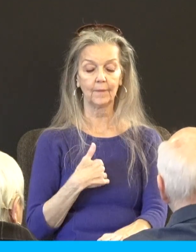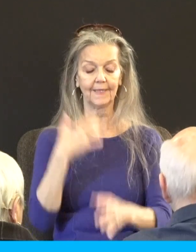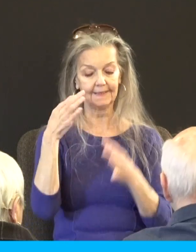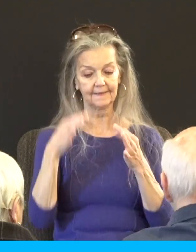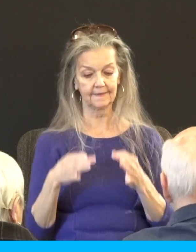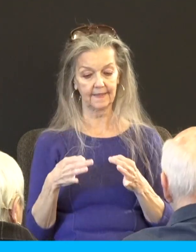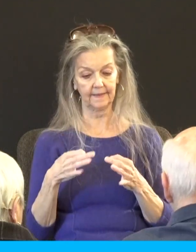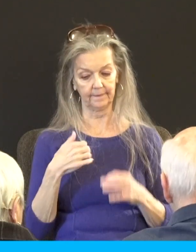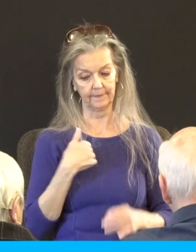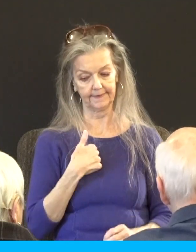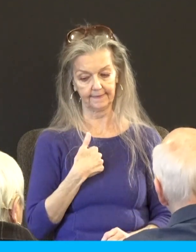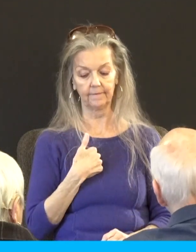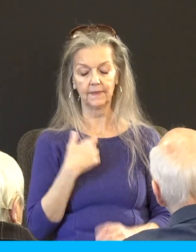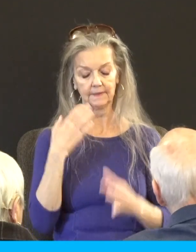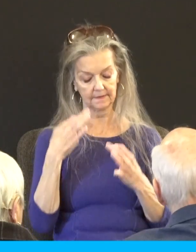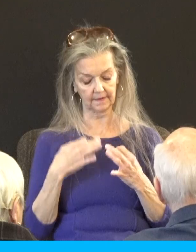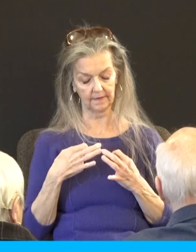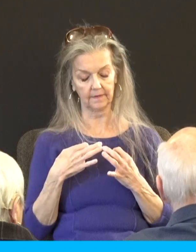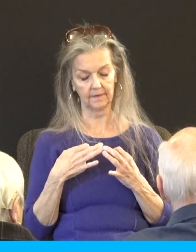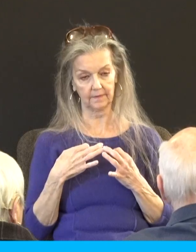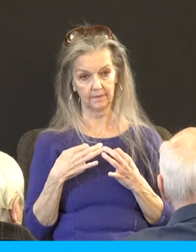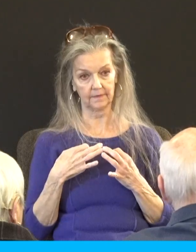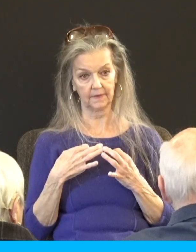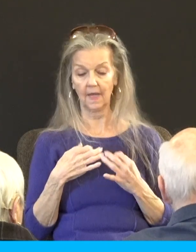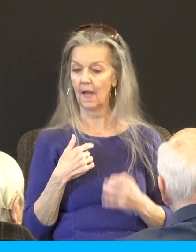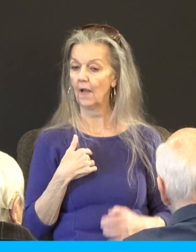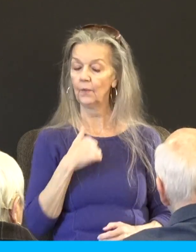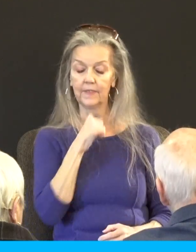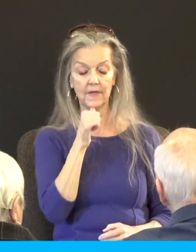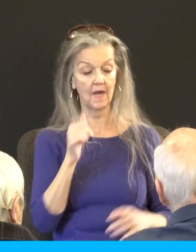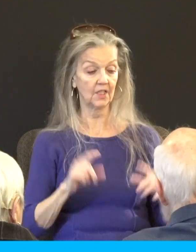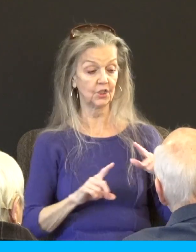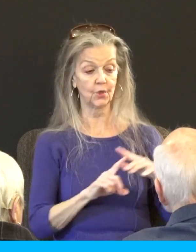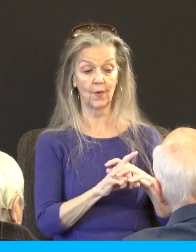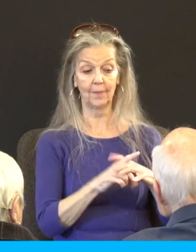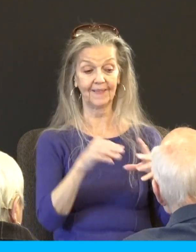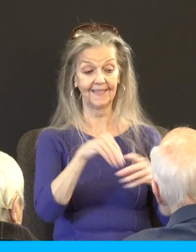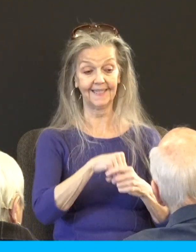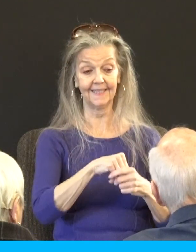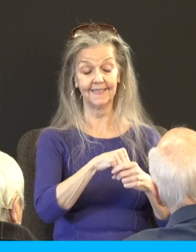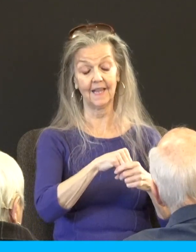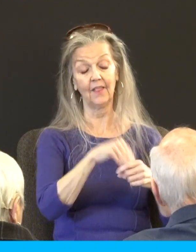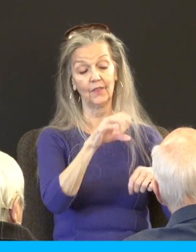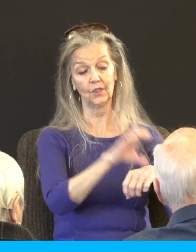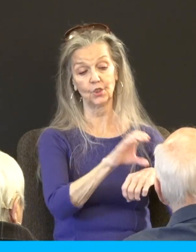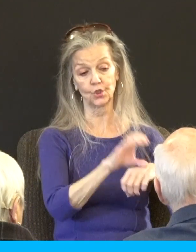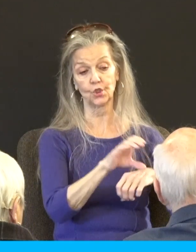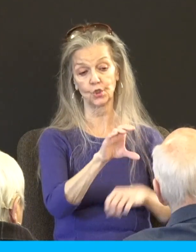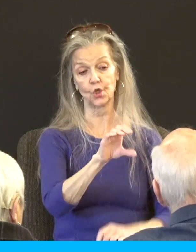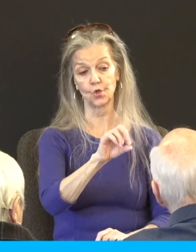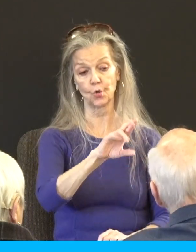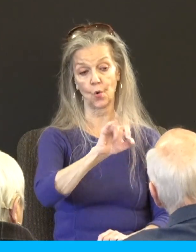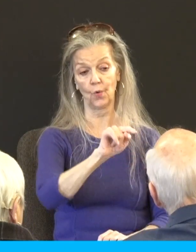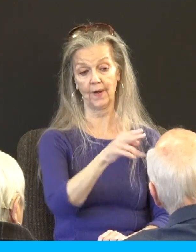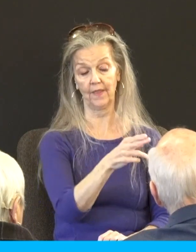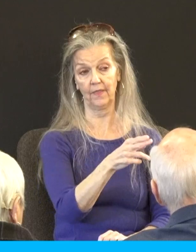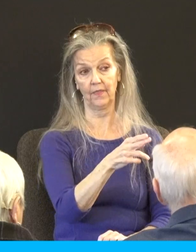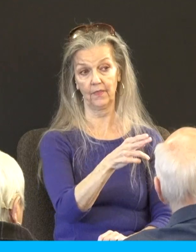myself, that I would not come again, note that he's had some painful visits, to you in heaviness.